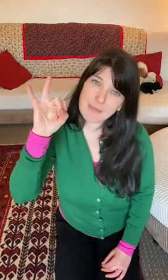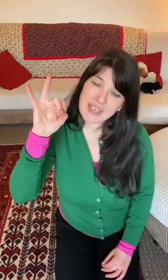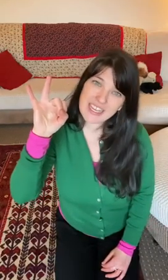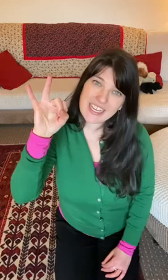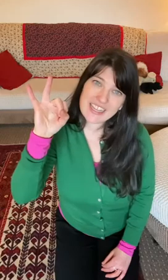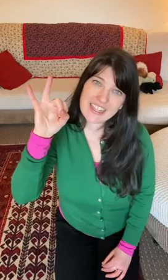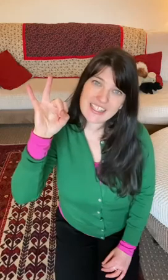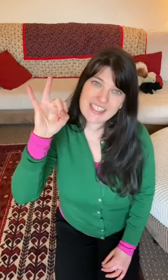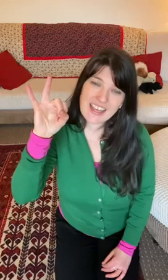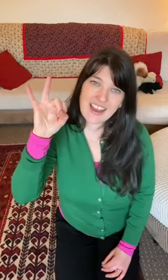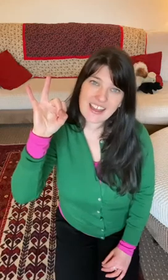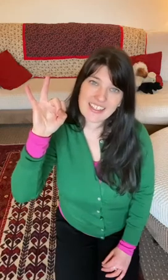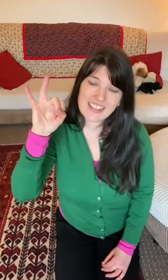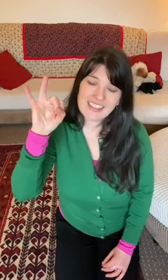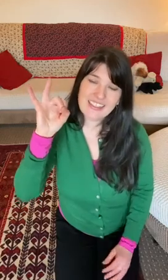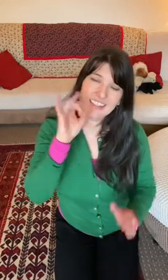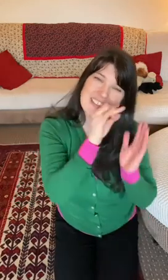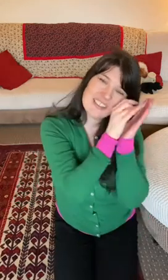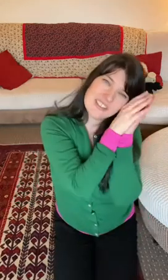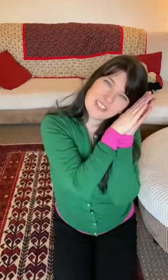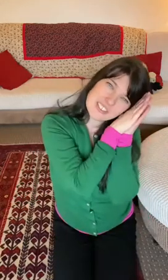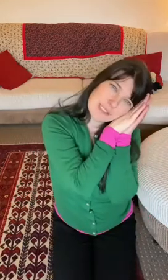in the sun. Are you still sleeping?